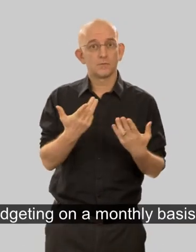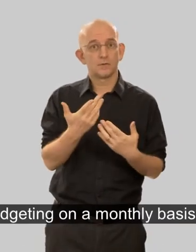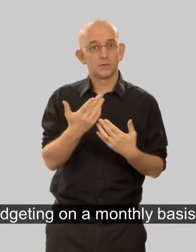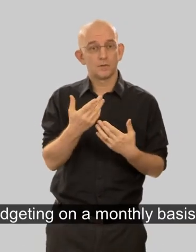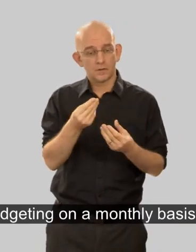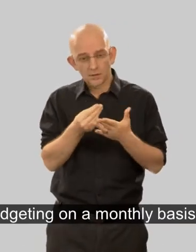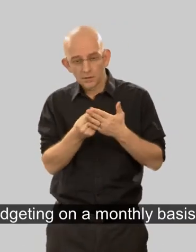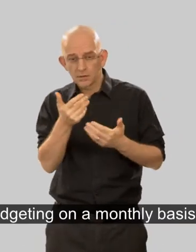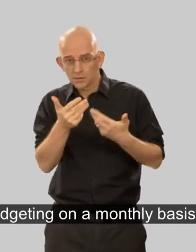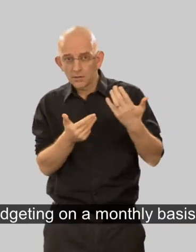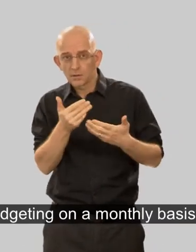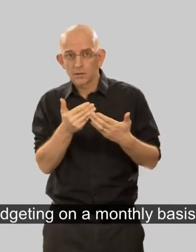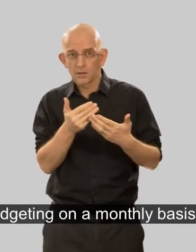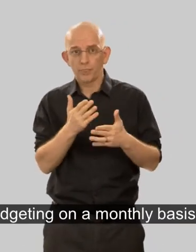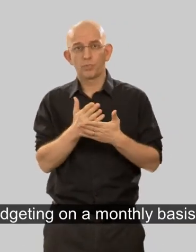Budgeting on a monthly basis